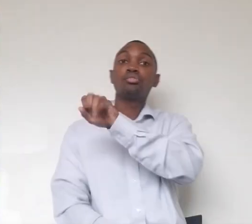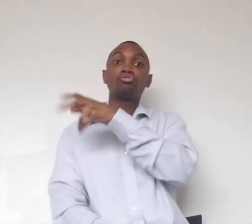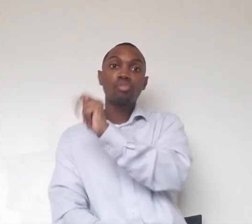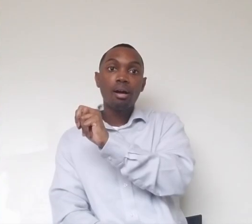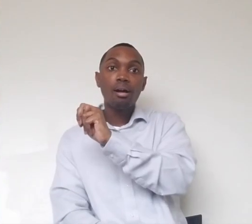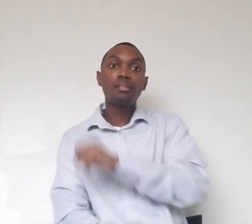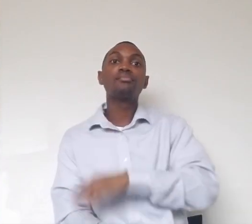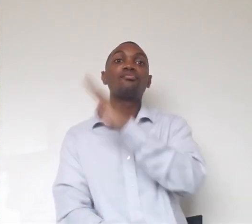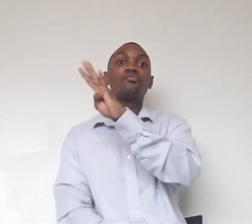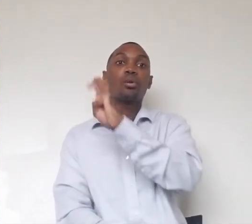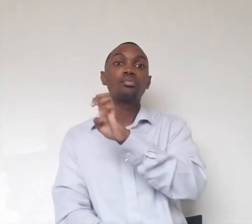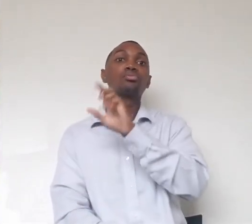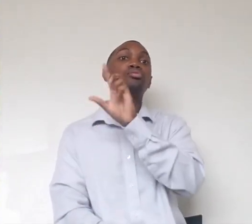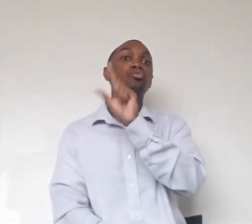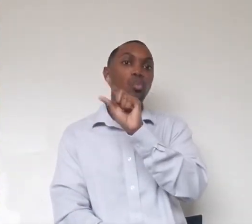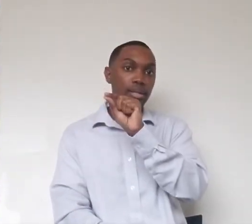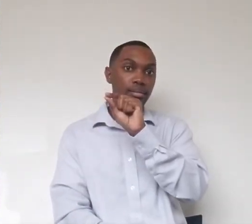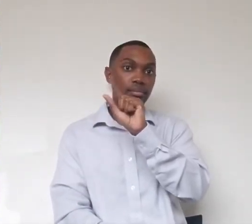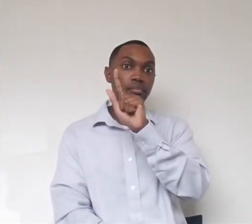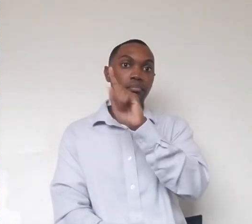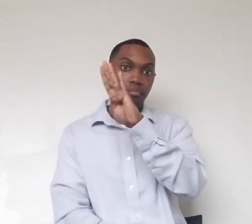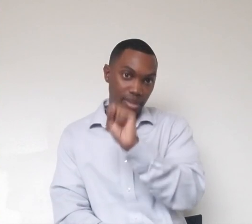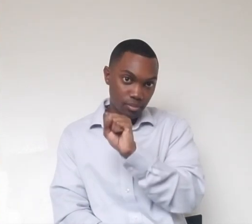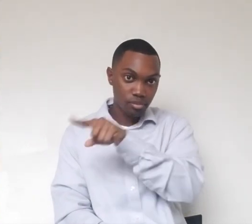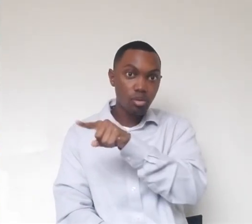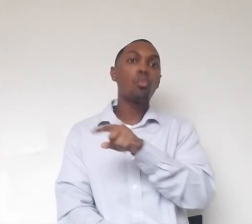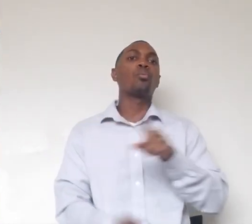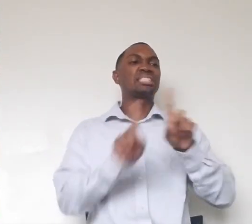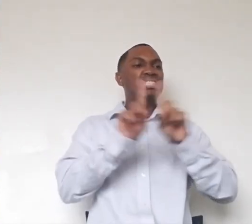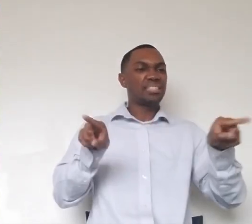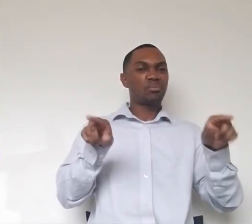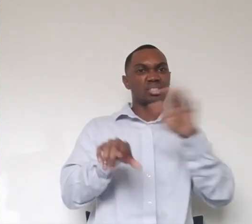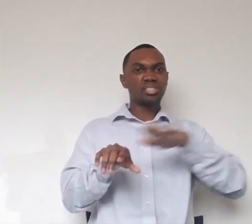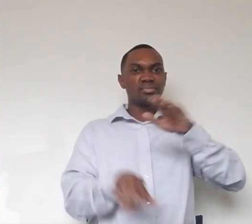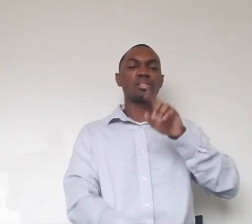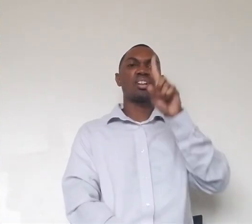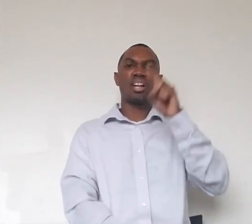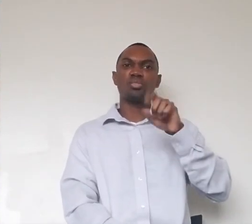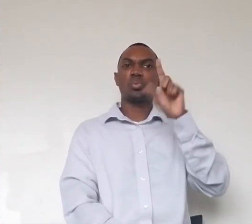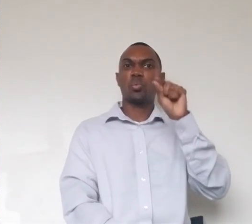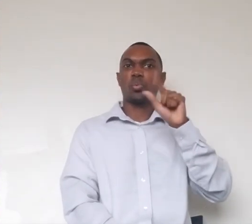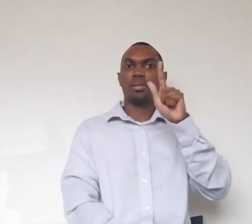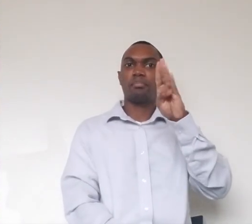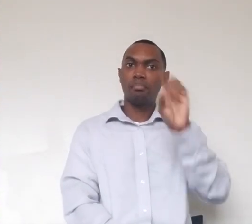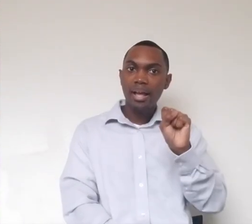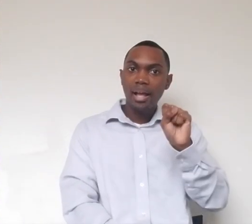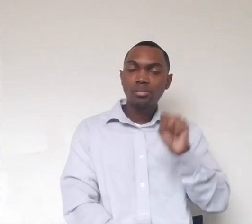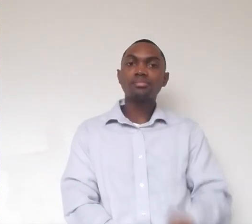pounds. So there's about 120 pound difference between them, if you can believe it or not. Sometimes it's hard to see it. It's hard to tell